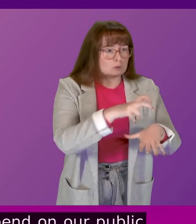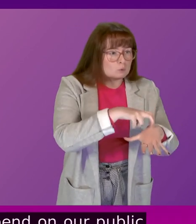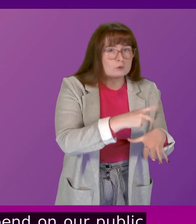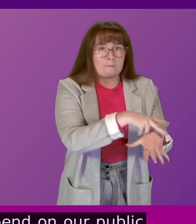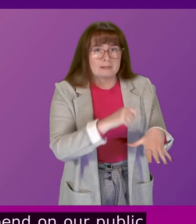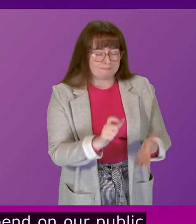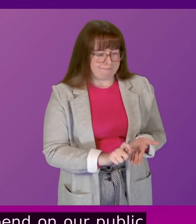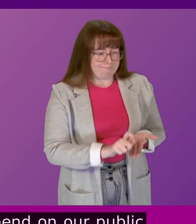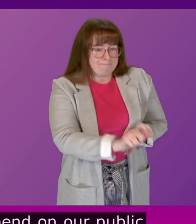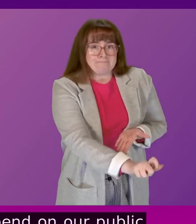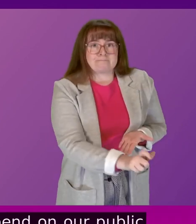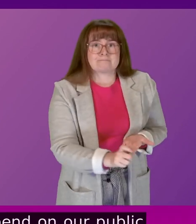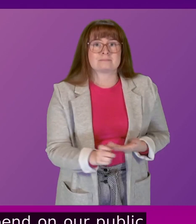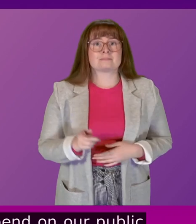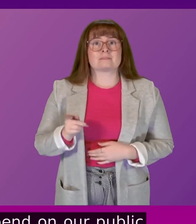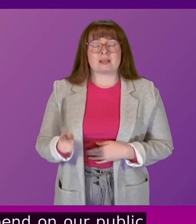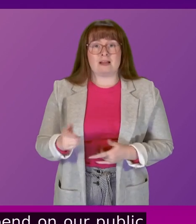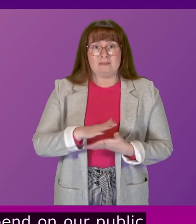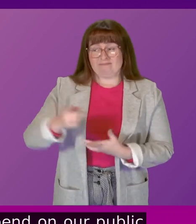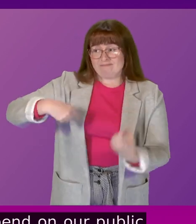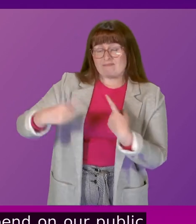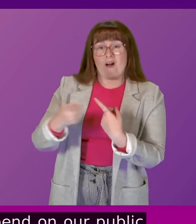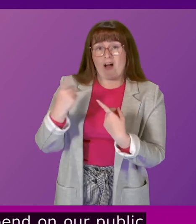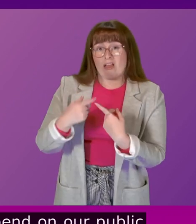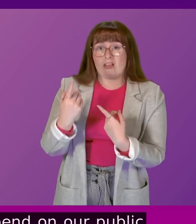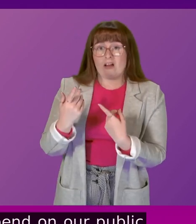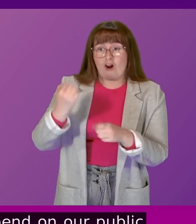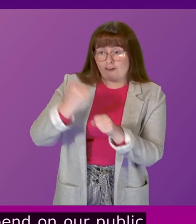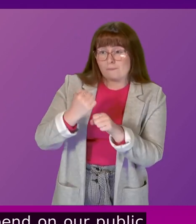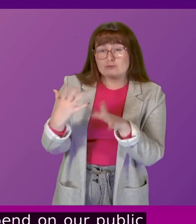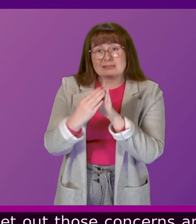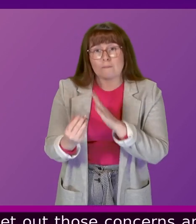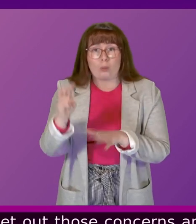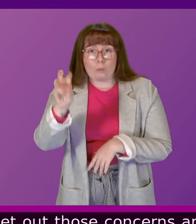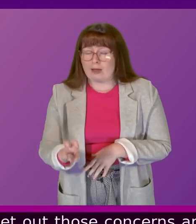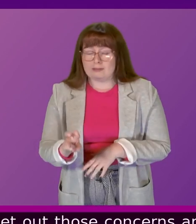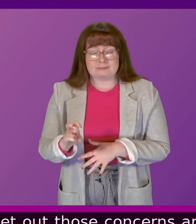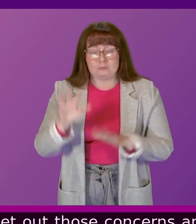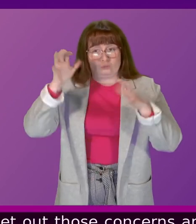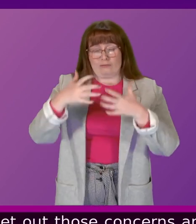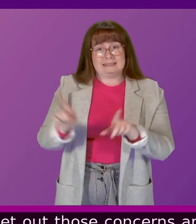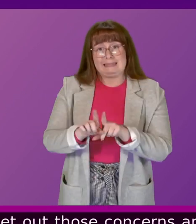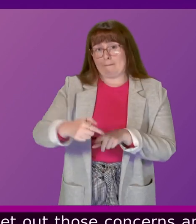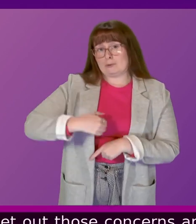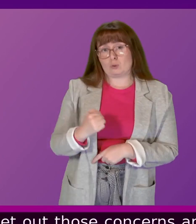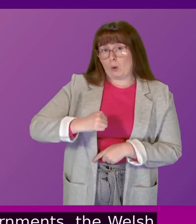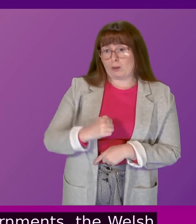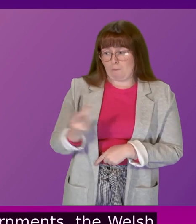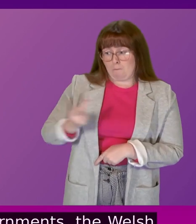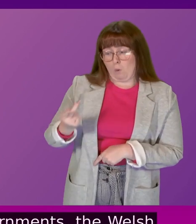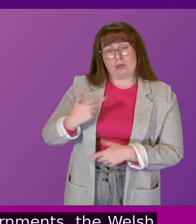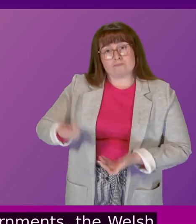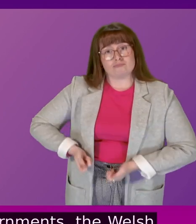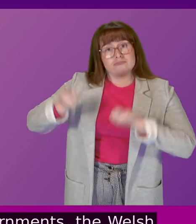As I have set out, these concerns are shared by other devolved governments. The Welsh Finance Minister and I both raised the need for